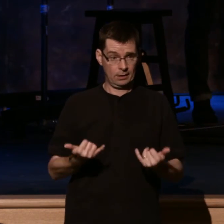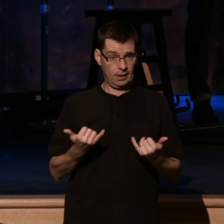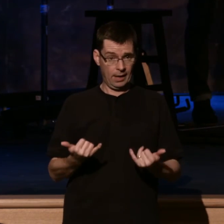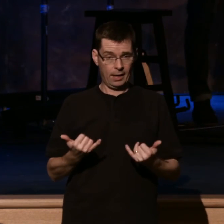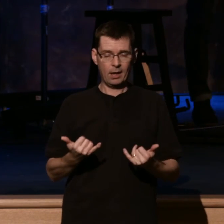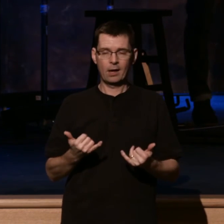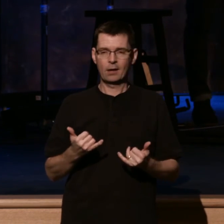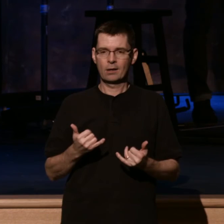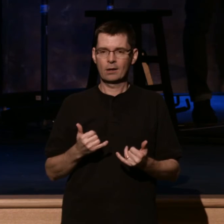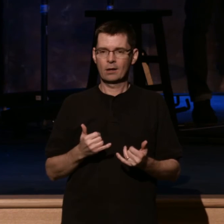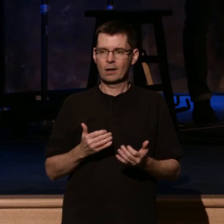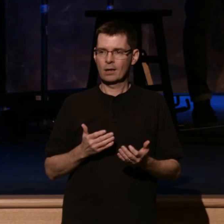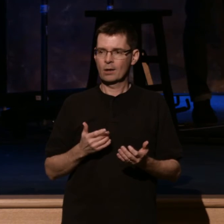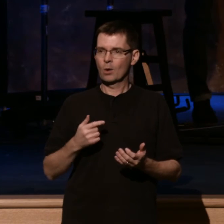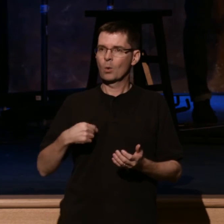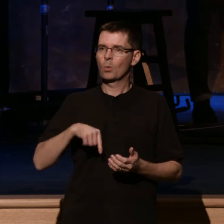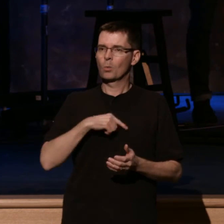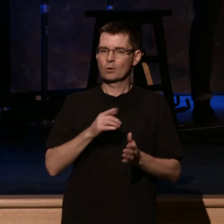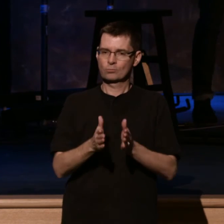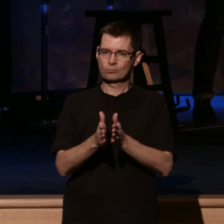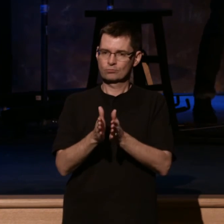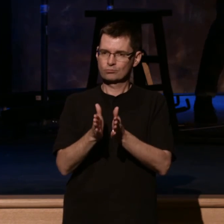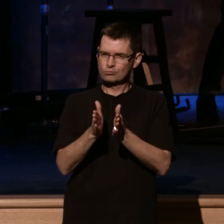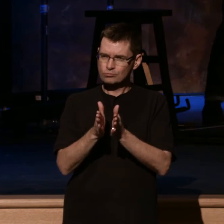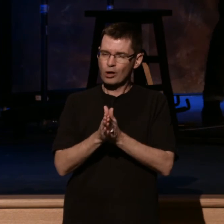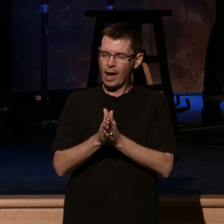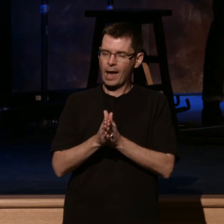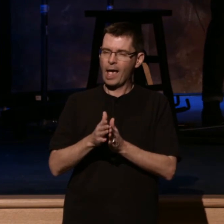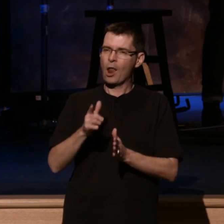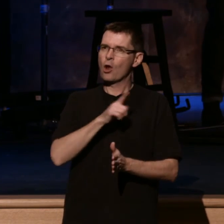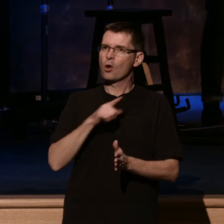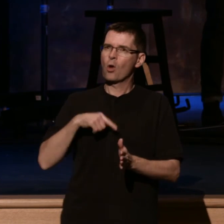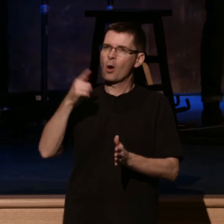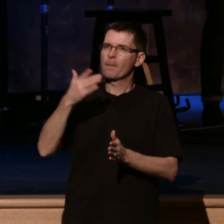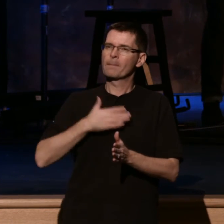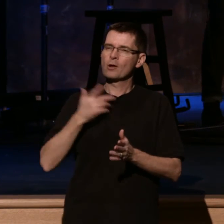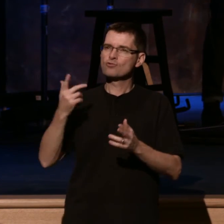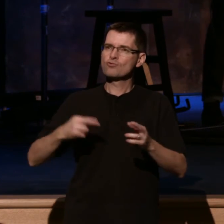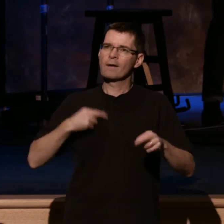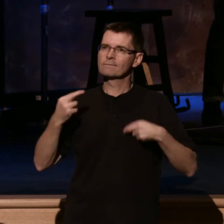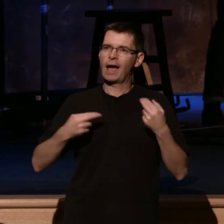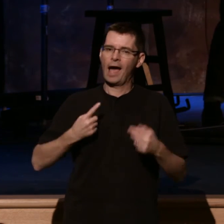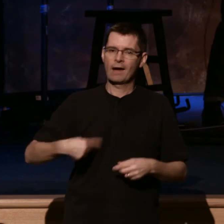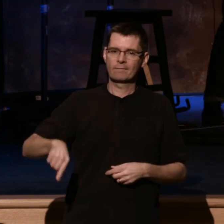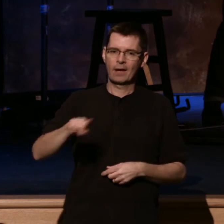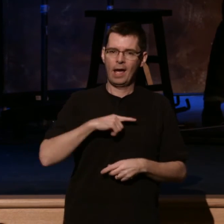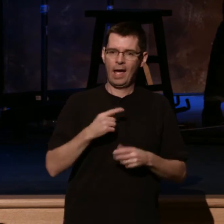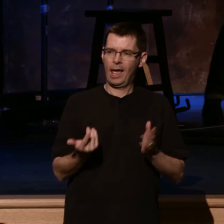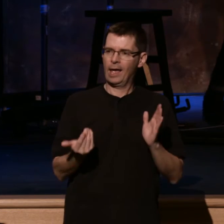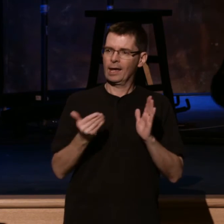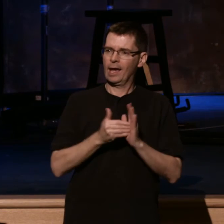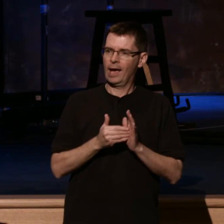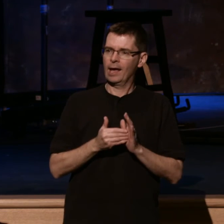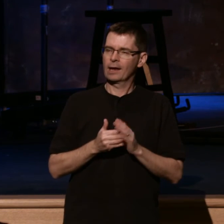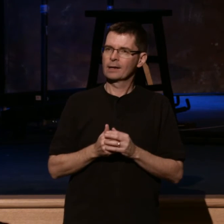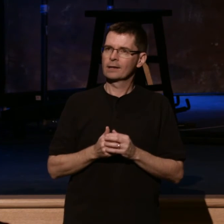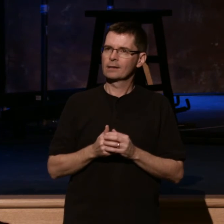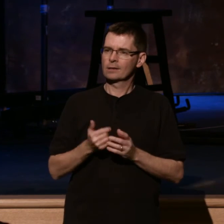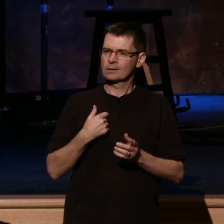of Christ, to say, Lord, will you not revive us again? And I want us to truly ask him to be the joy